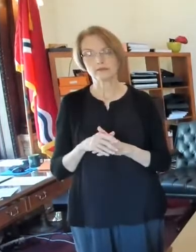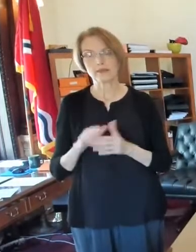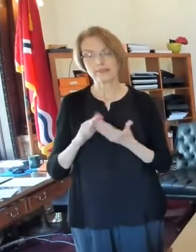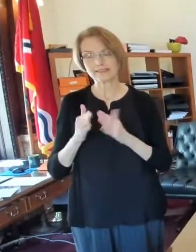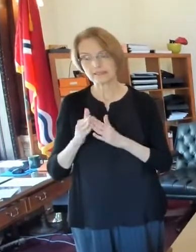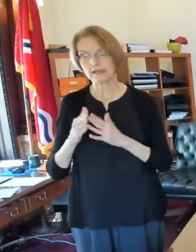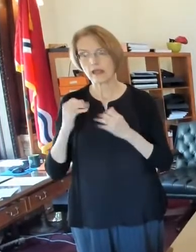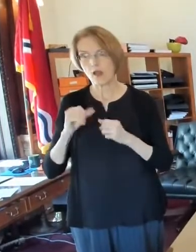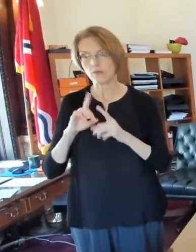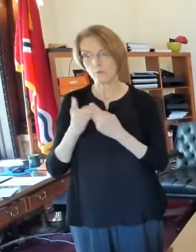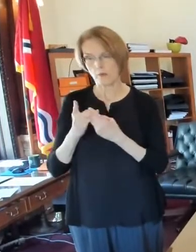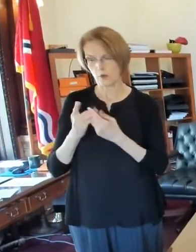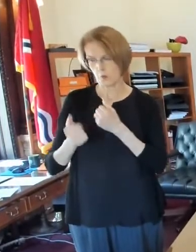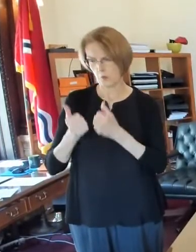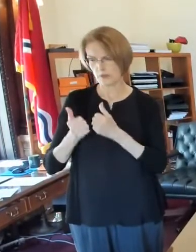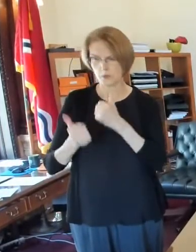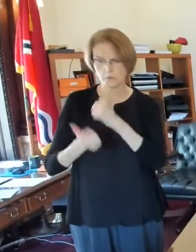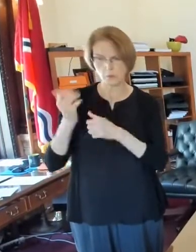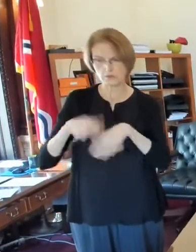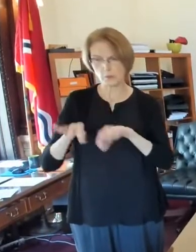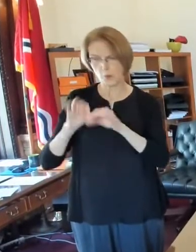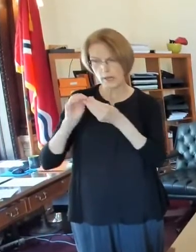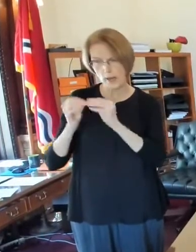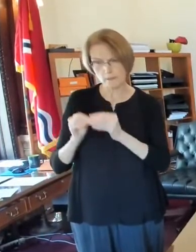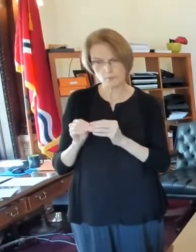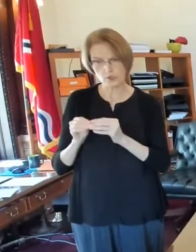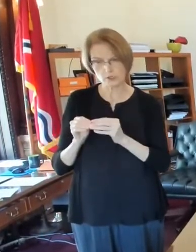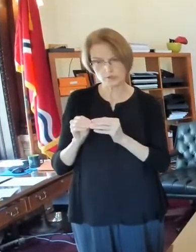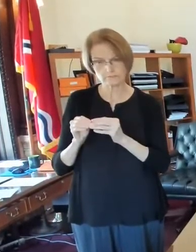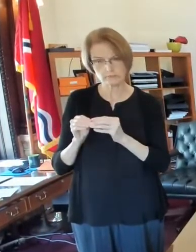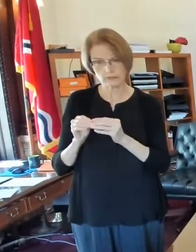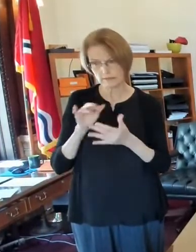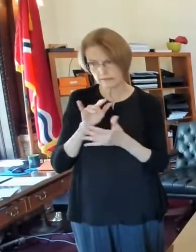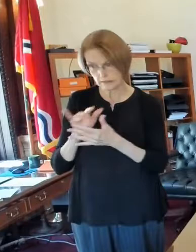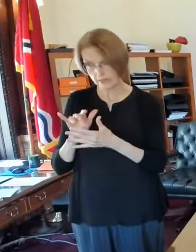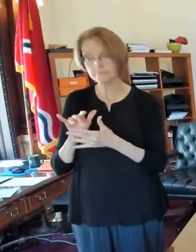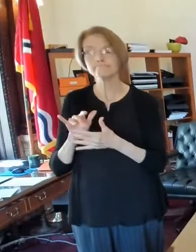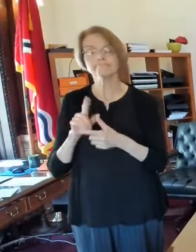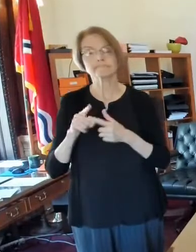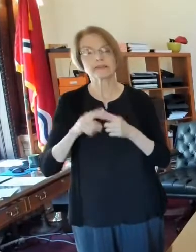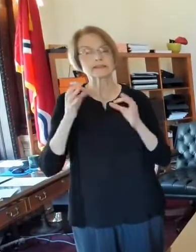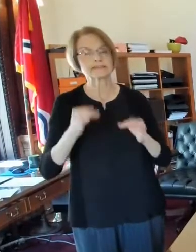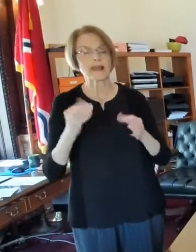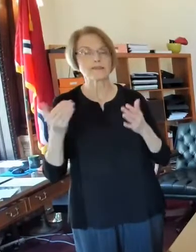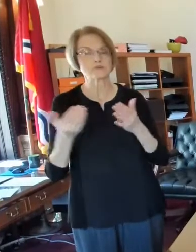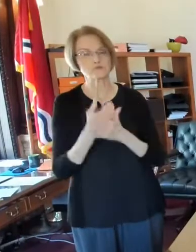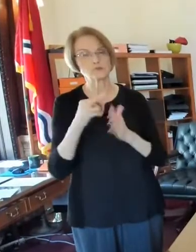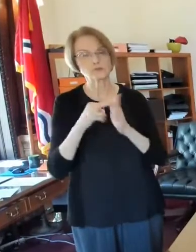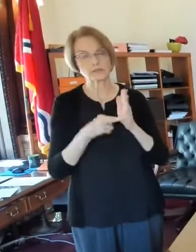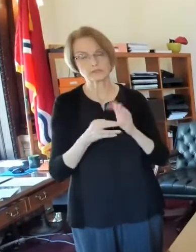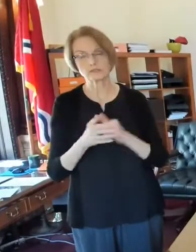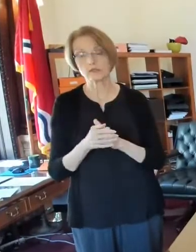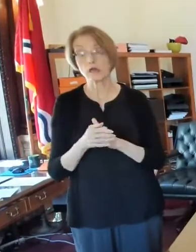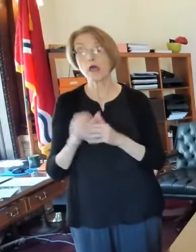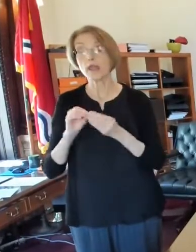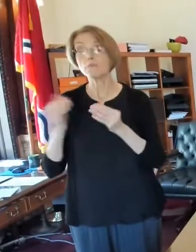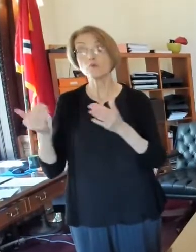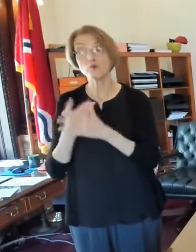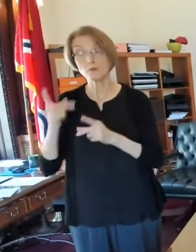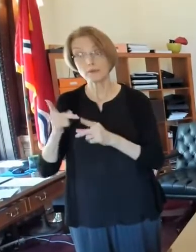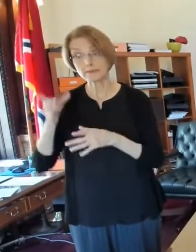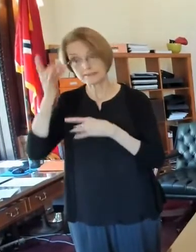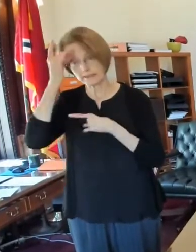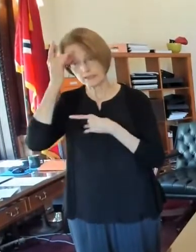the health department look at when considering some of these restrictions? Number of new cases, number of people in the hospital